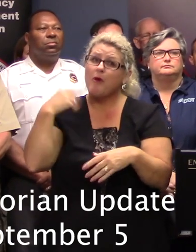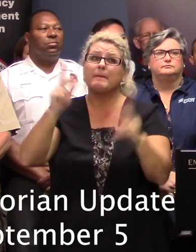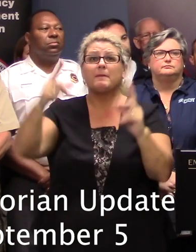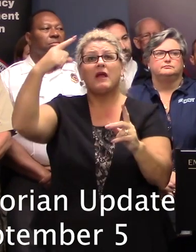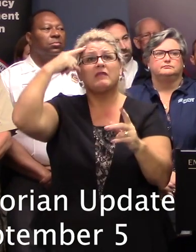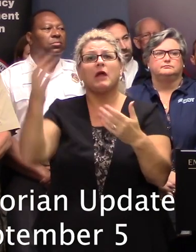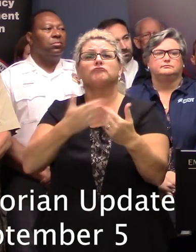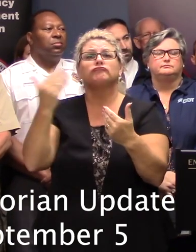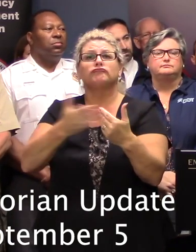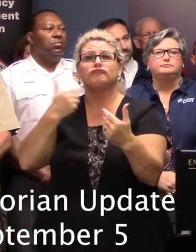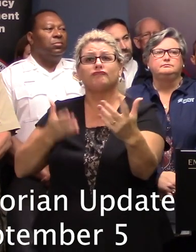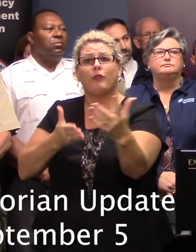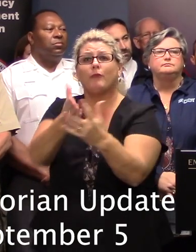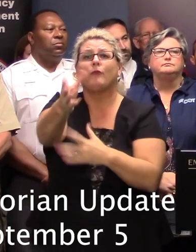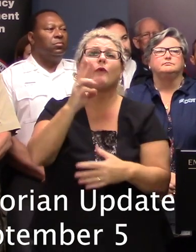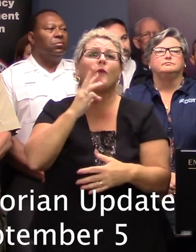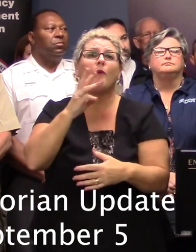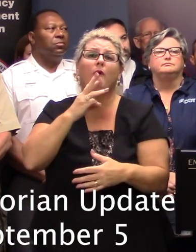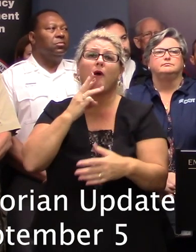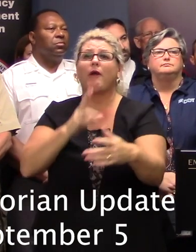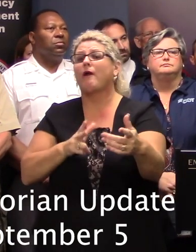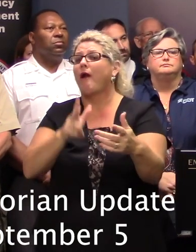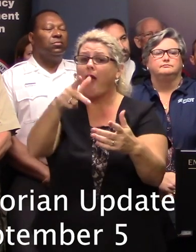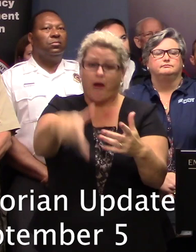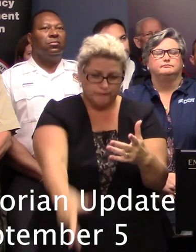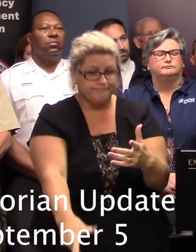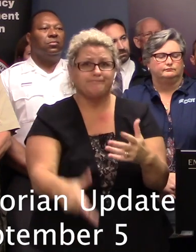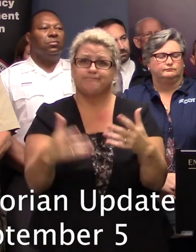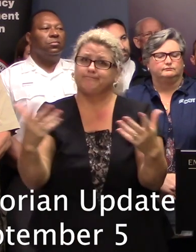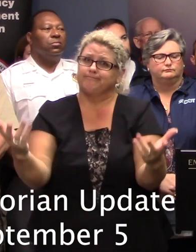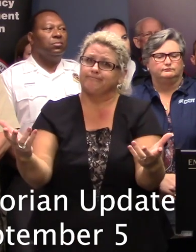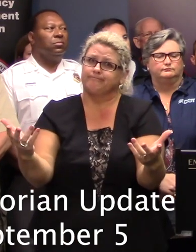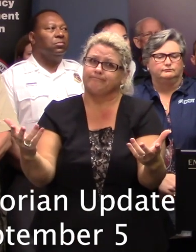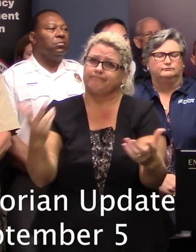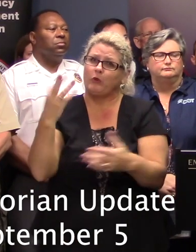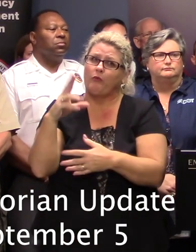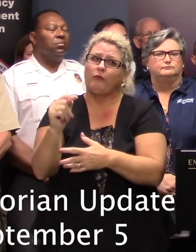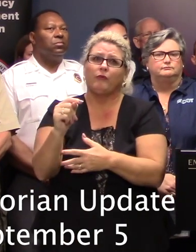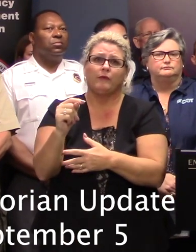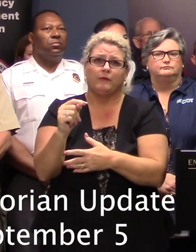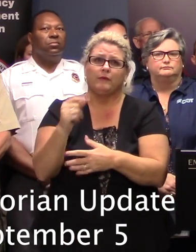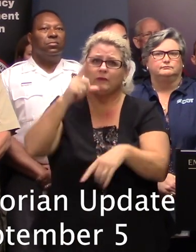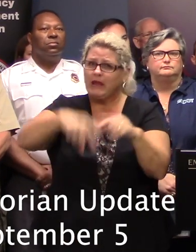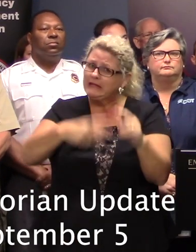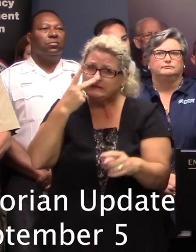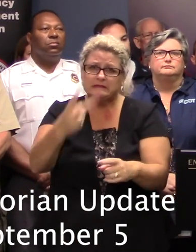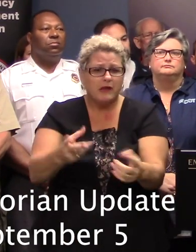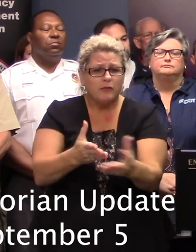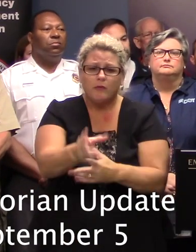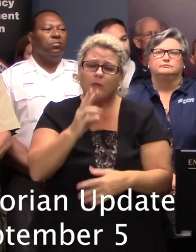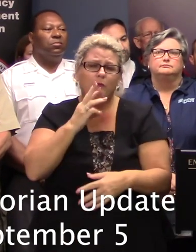through standing water. And it turned out the road was gone. They didn't know it. So, you can't see through the water sometimes.